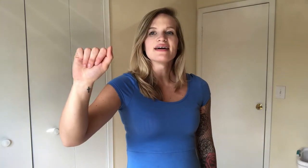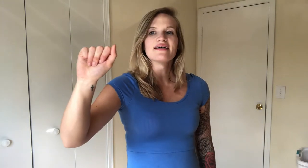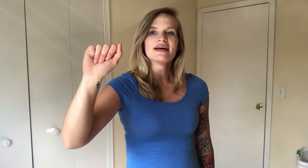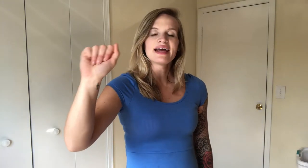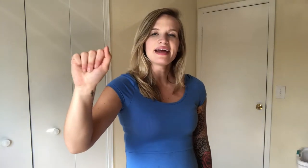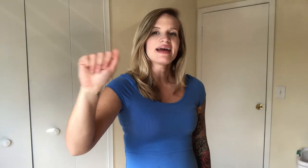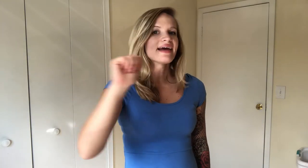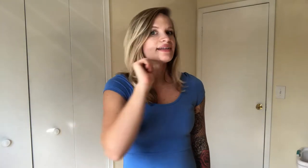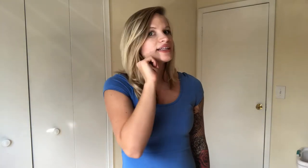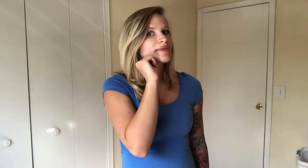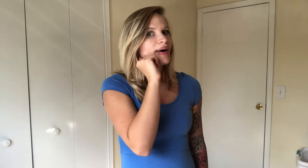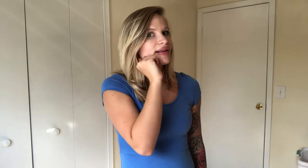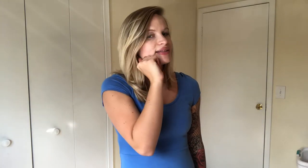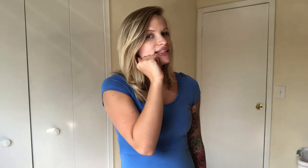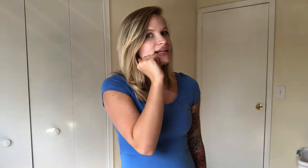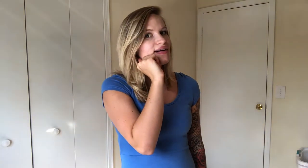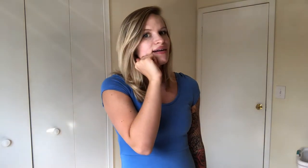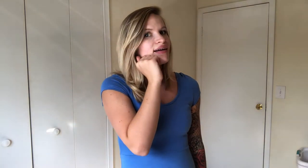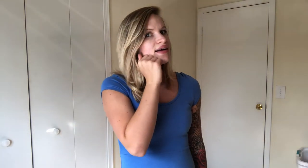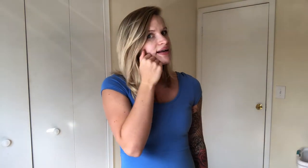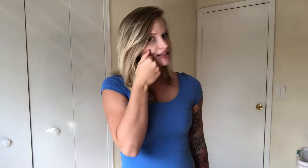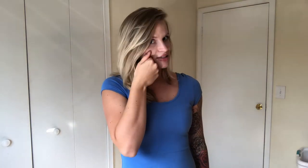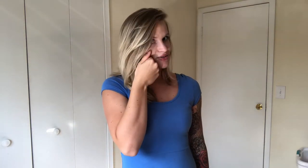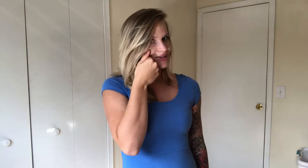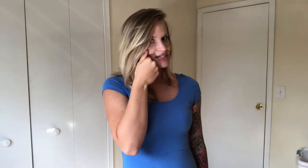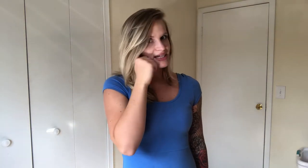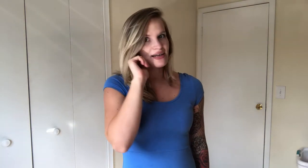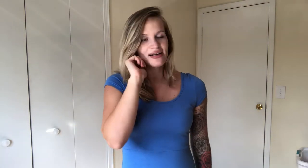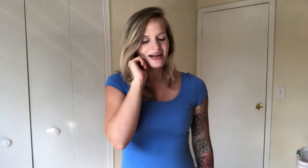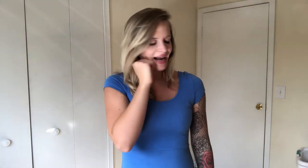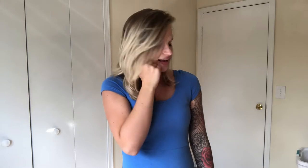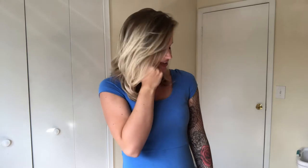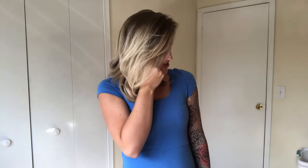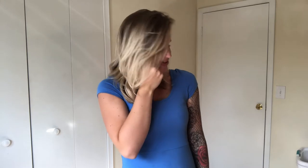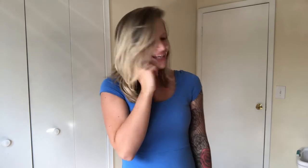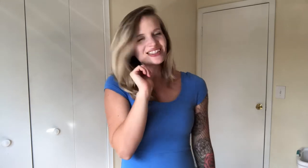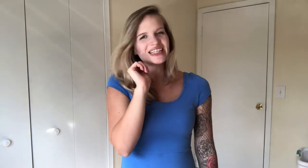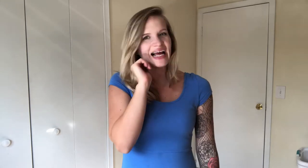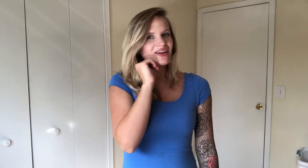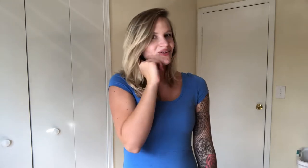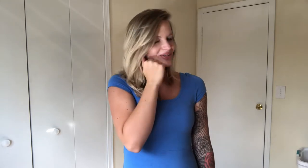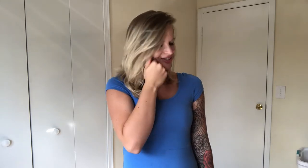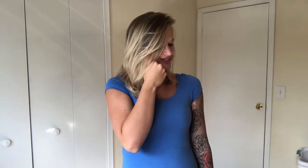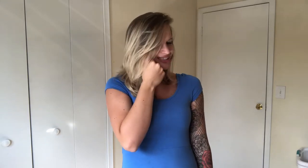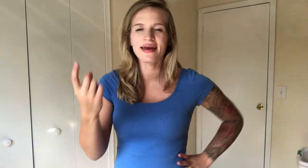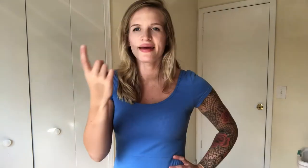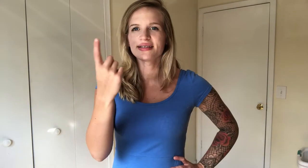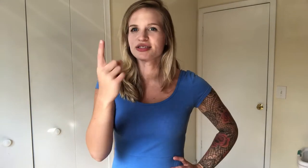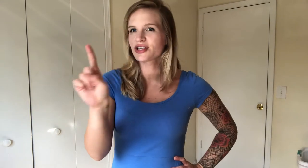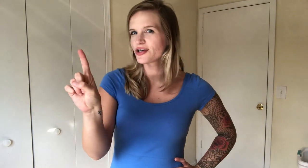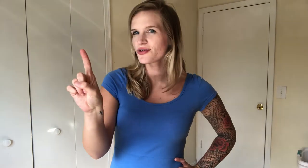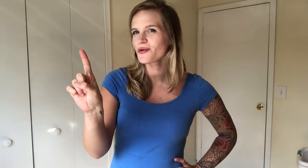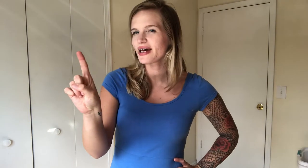a hand shape by the chin. Just twist it in and kind of do like a shy look while you're doing it. And turn away.